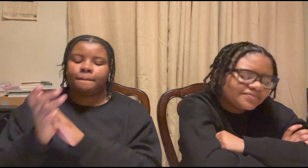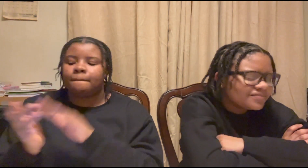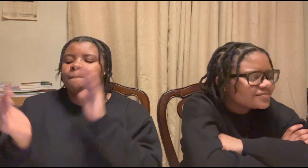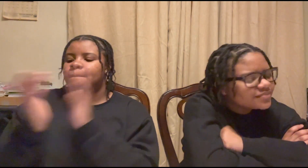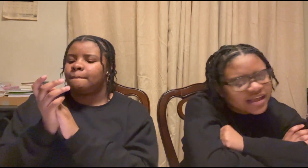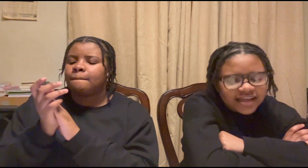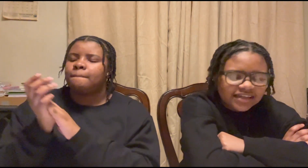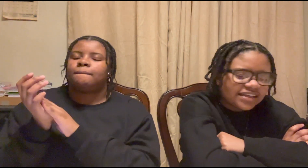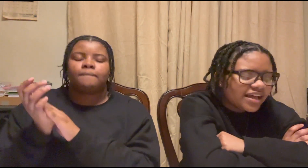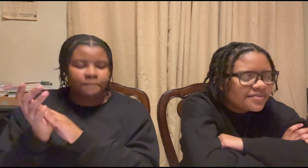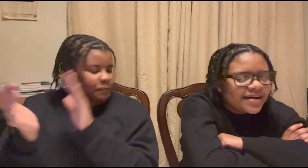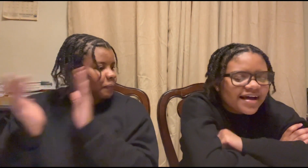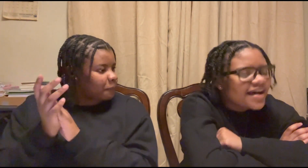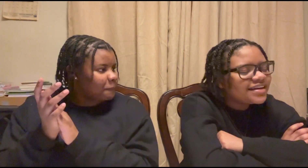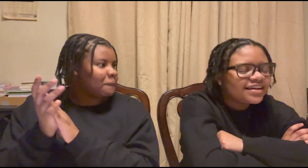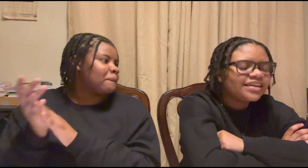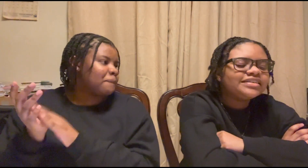day by day